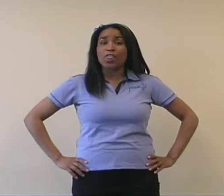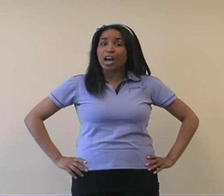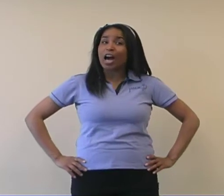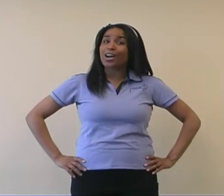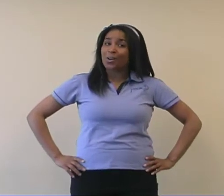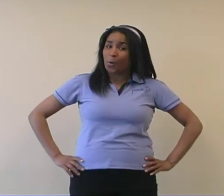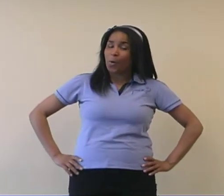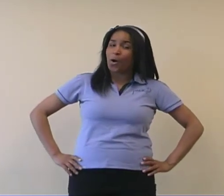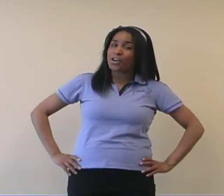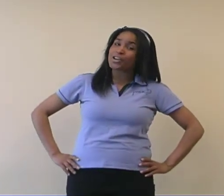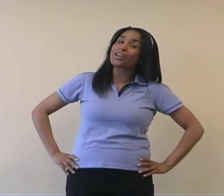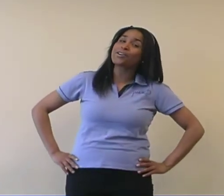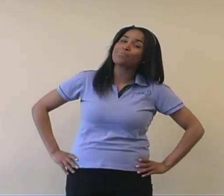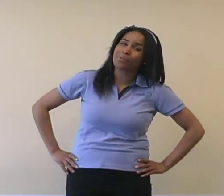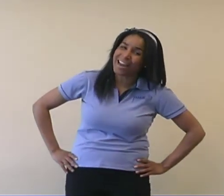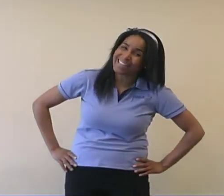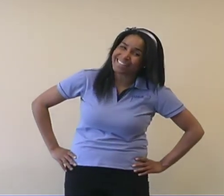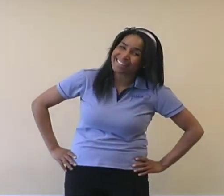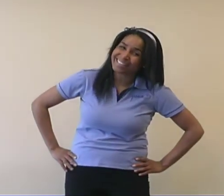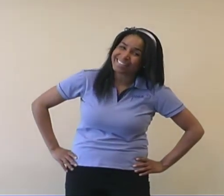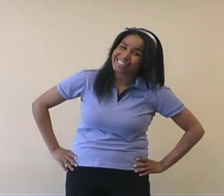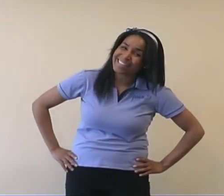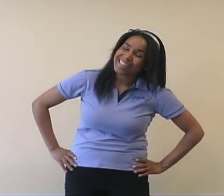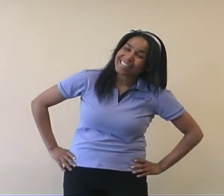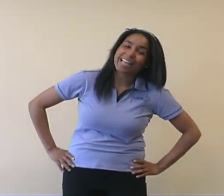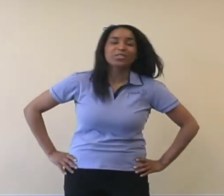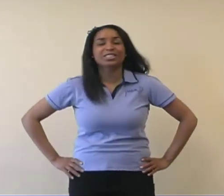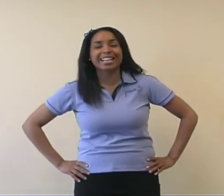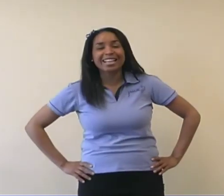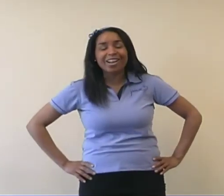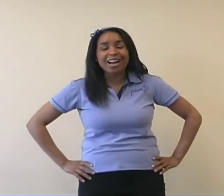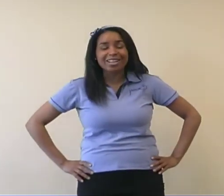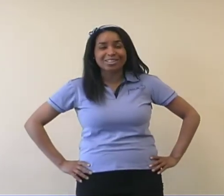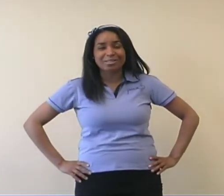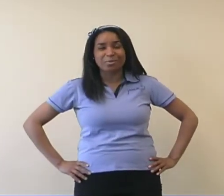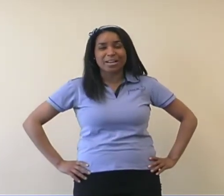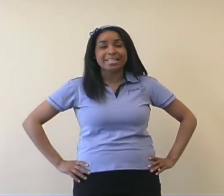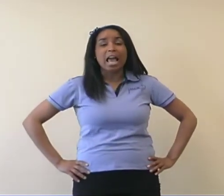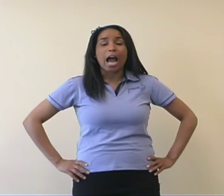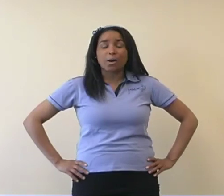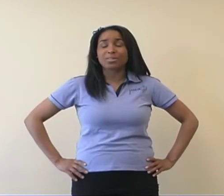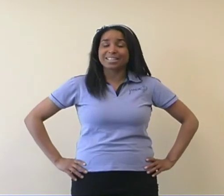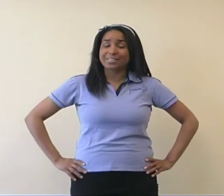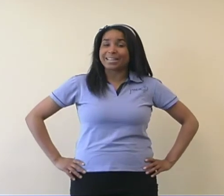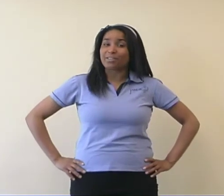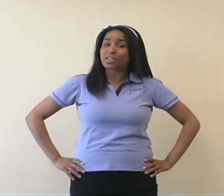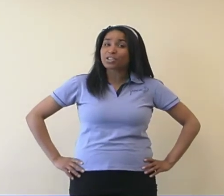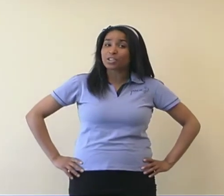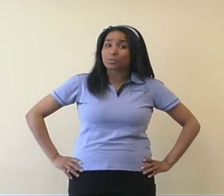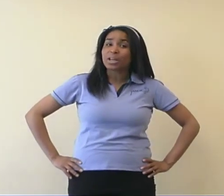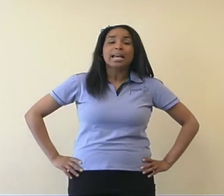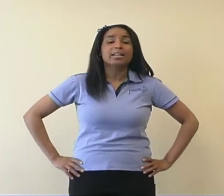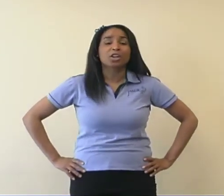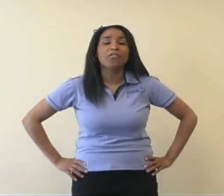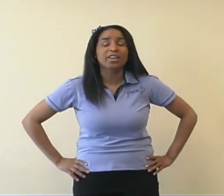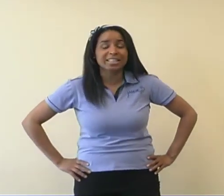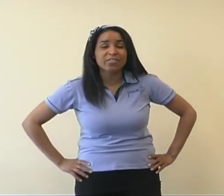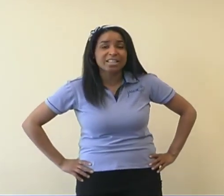the corner right. Thanks for singing along, girls and boys. I hope to see you again real soon, and don't forget to visit